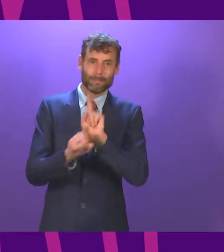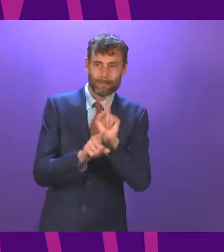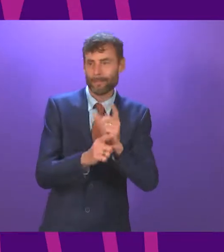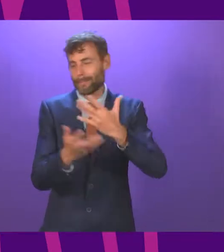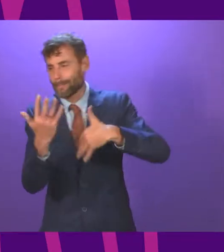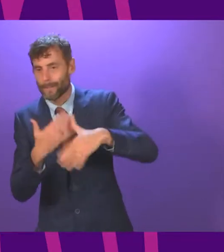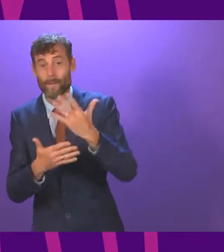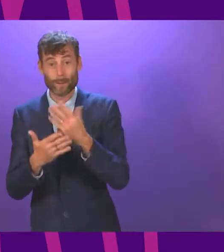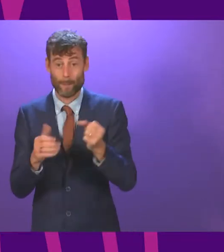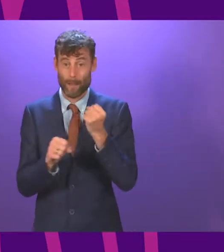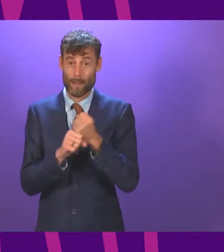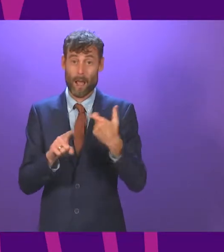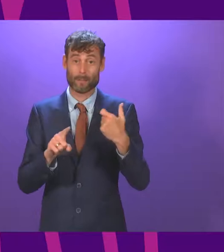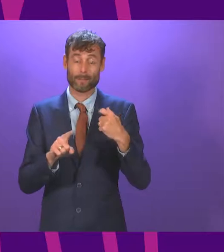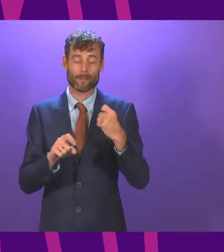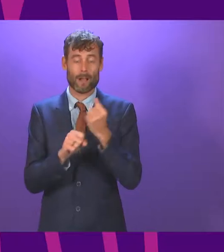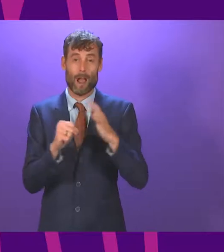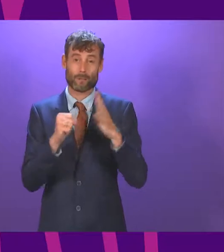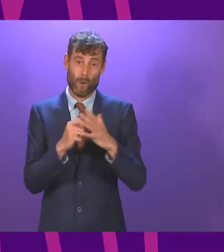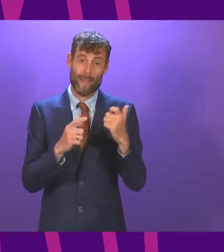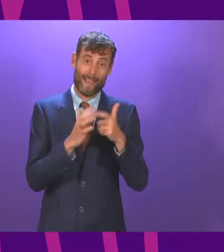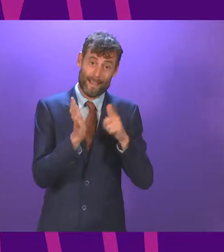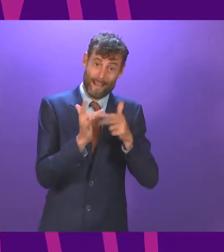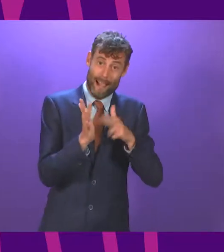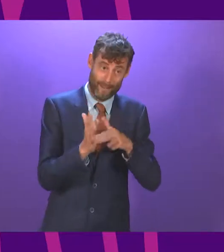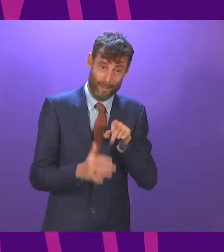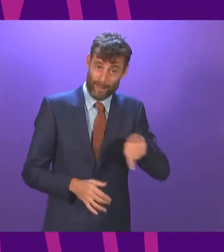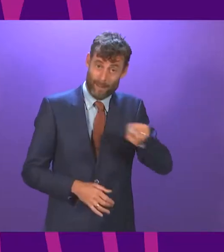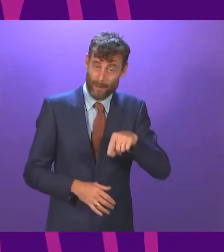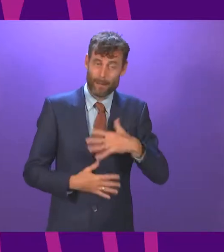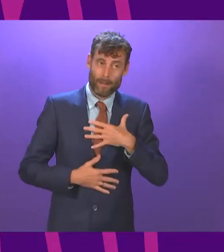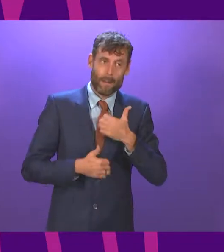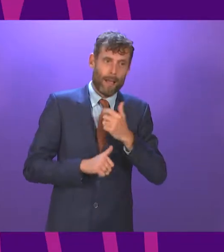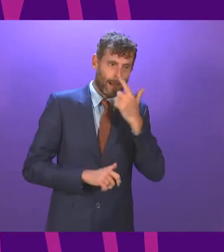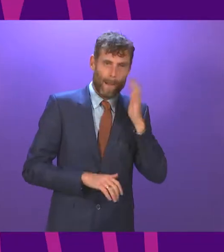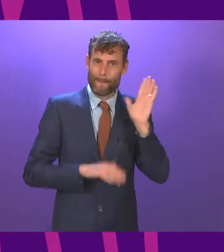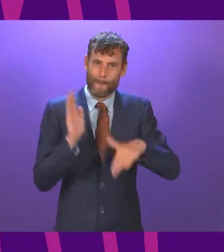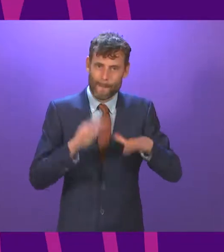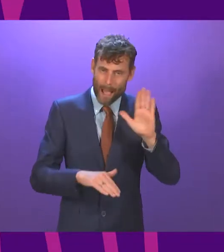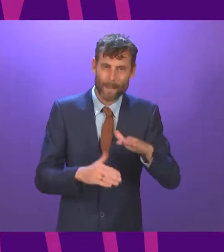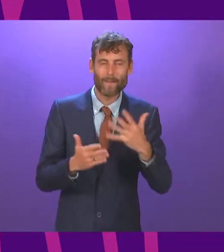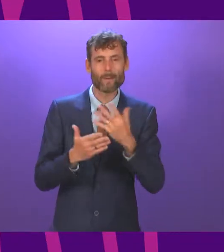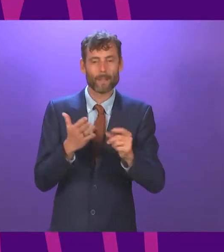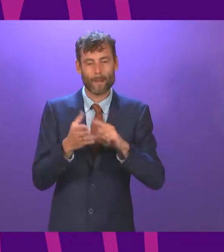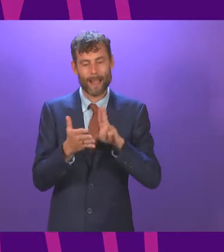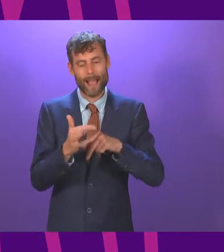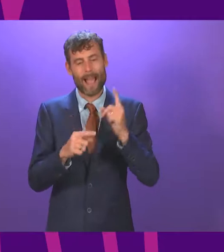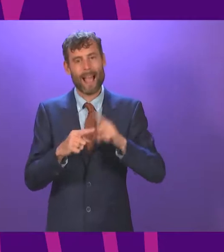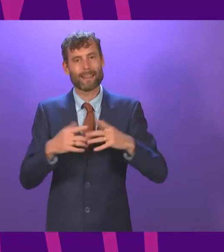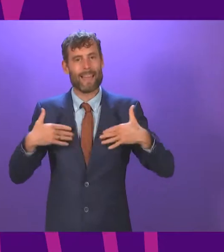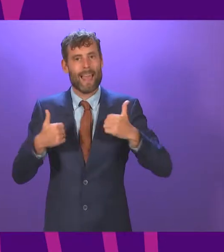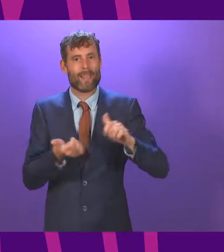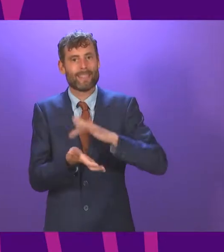in particular, who have reached out to share their thanks, notably the service users of the Annex Healthy Living Centre in